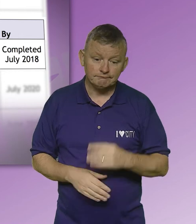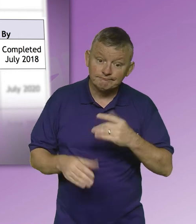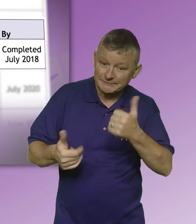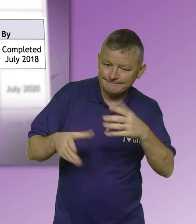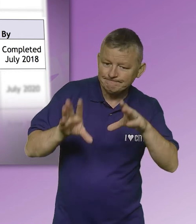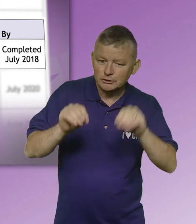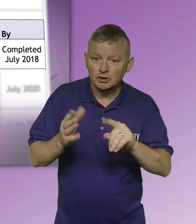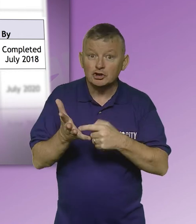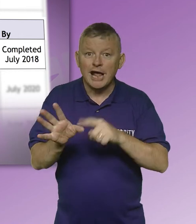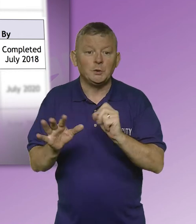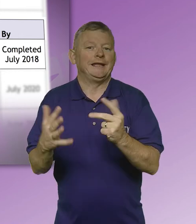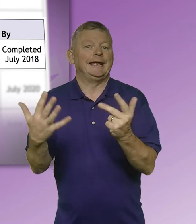Completed Completed 2018